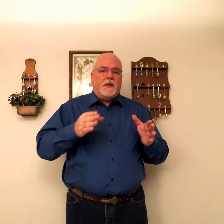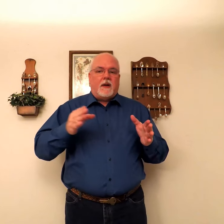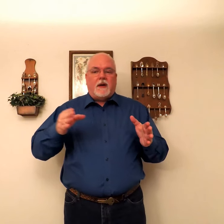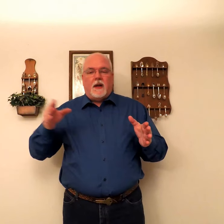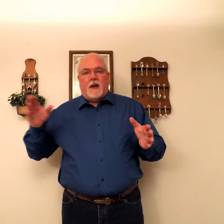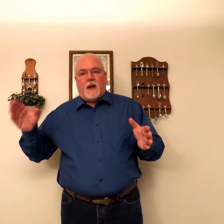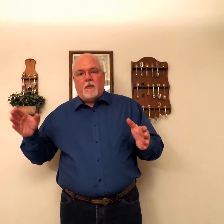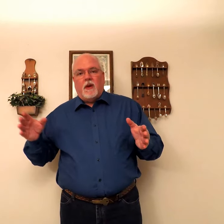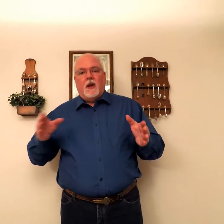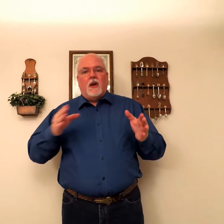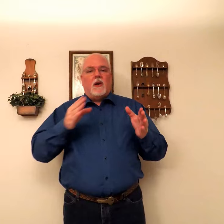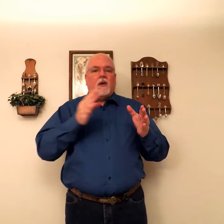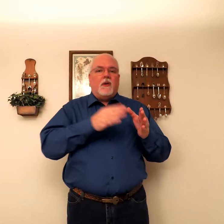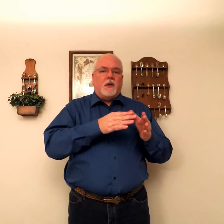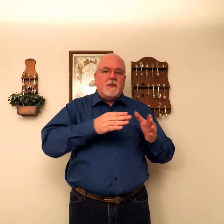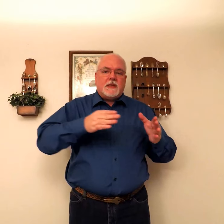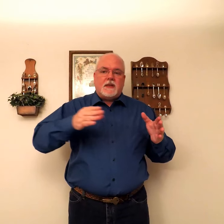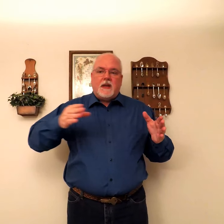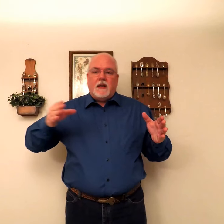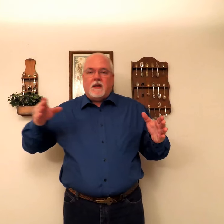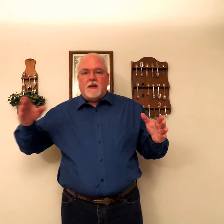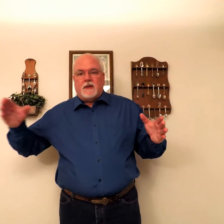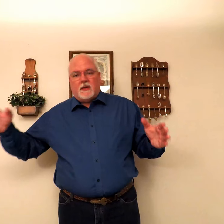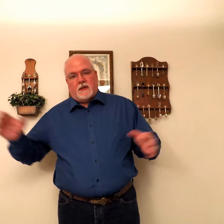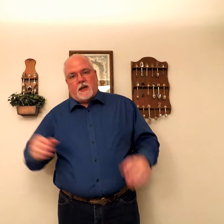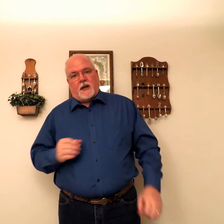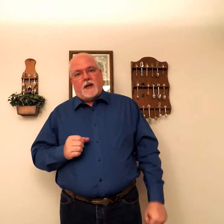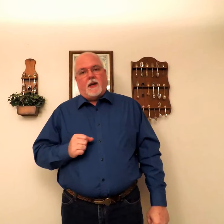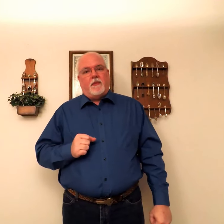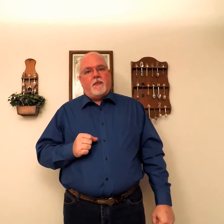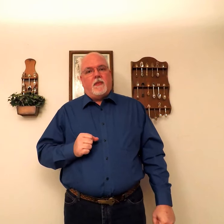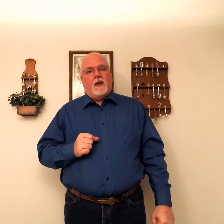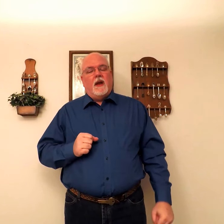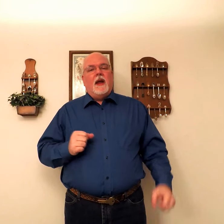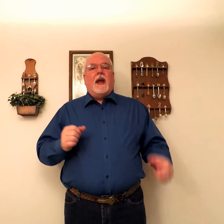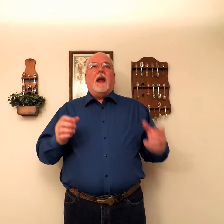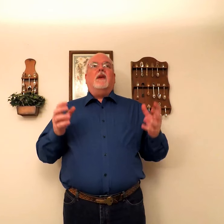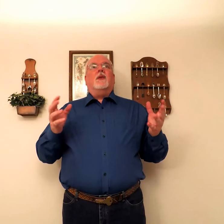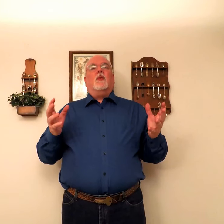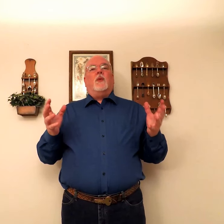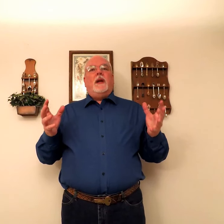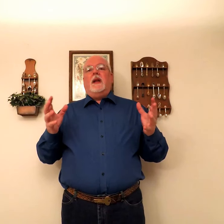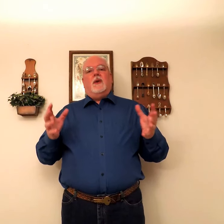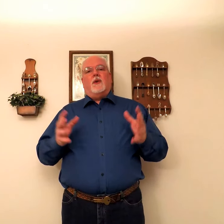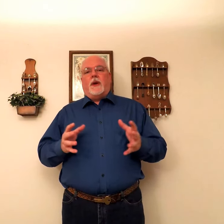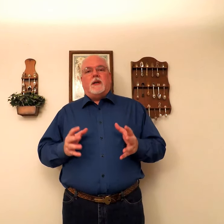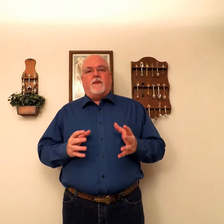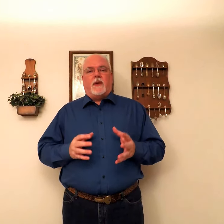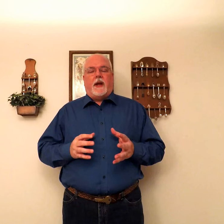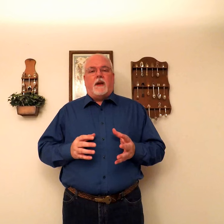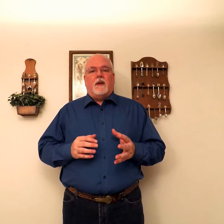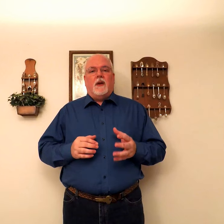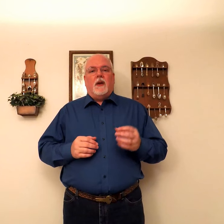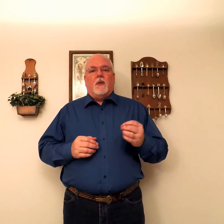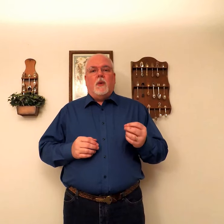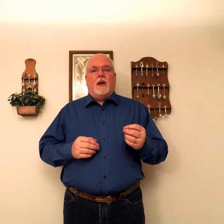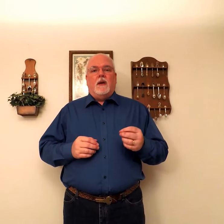at a time, learn them sentences at a time, and there's a really good reason for that. We